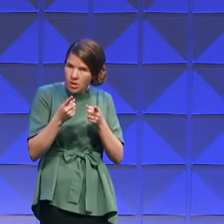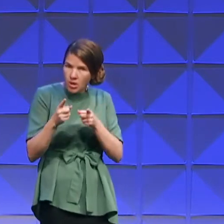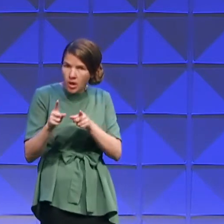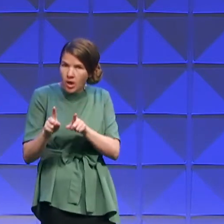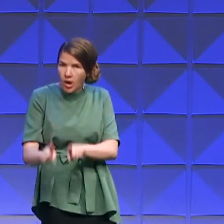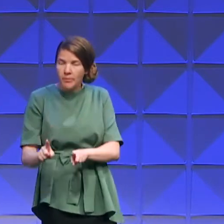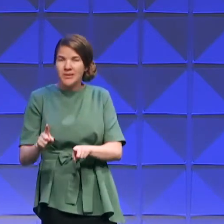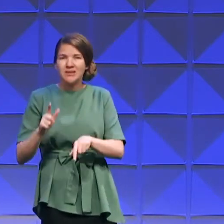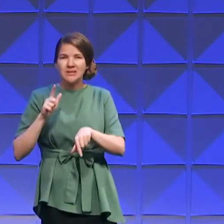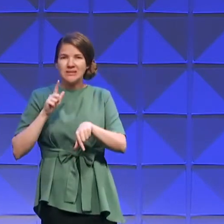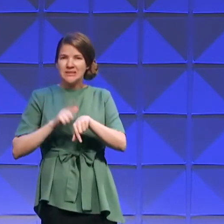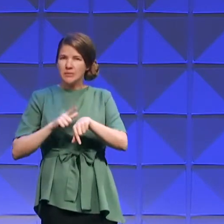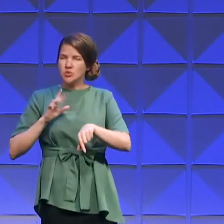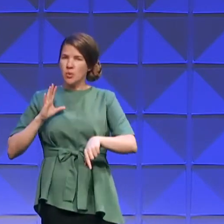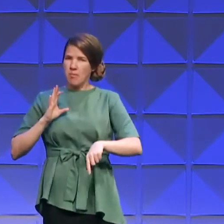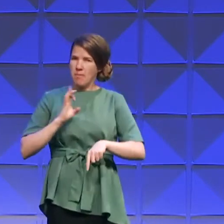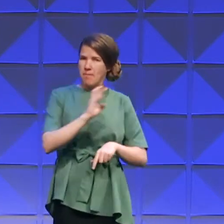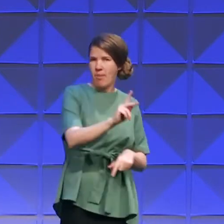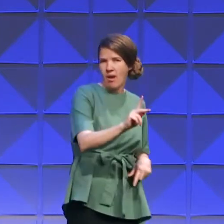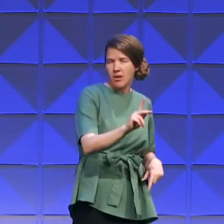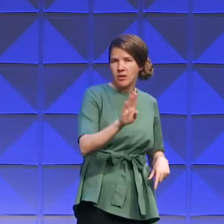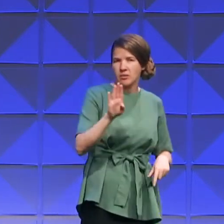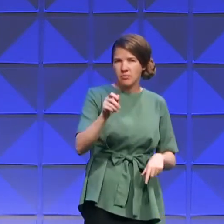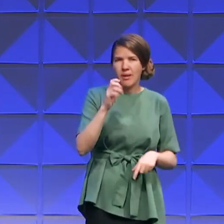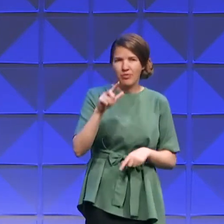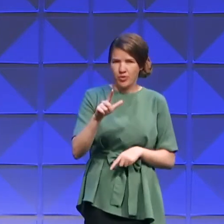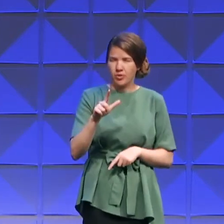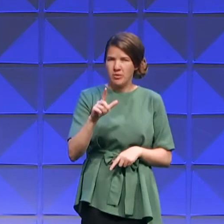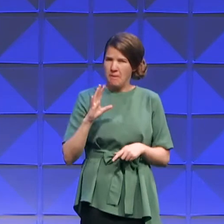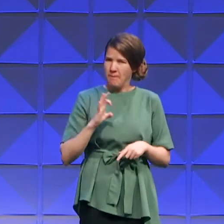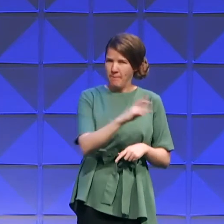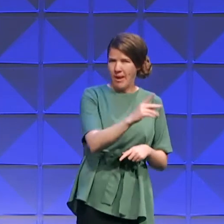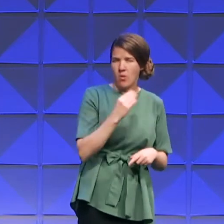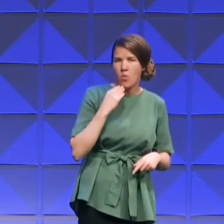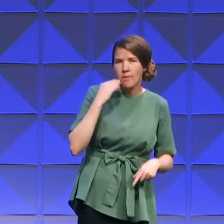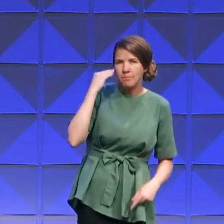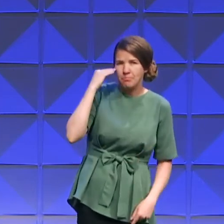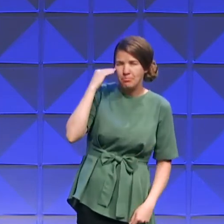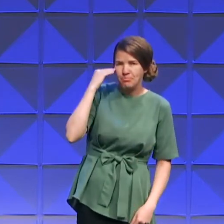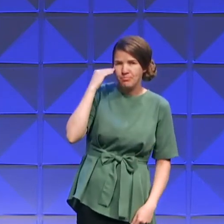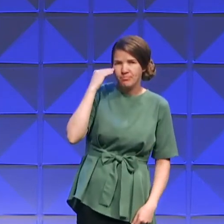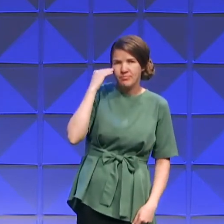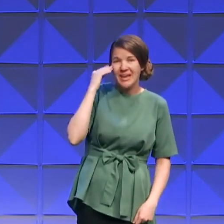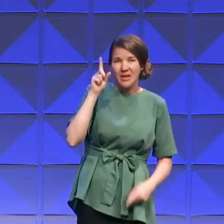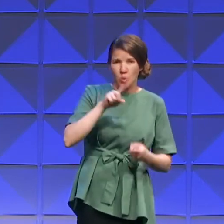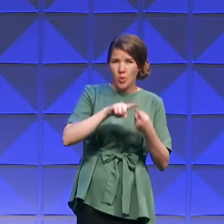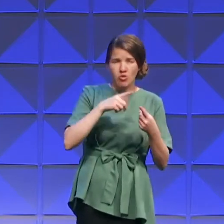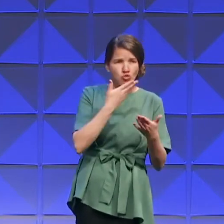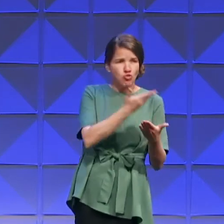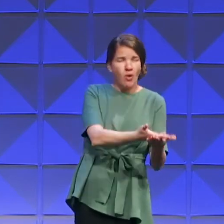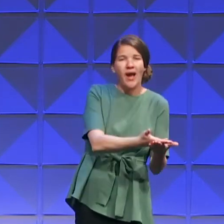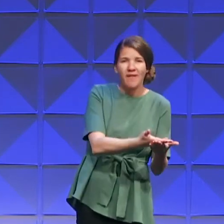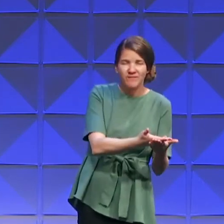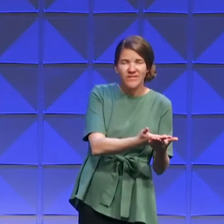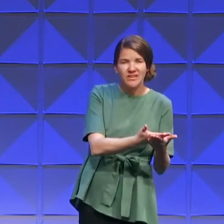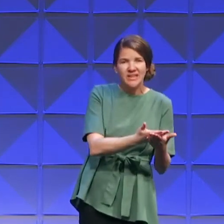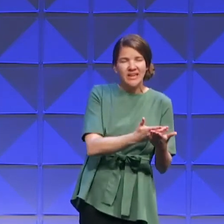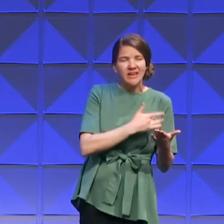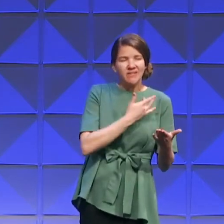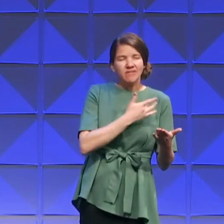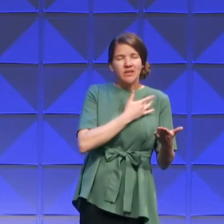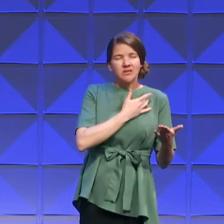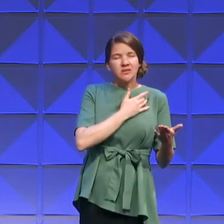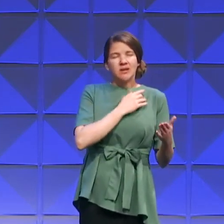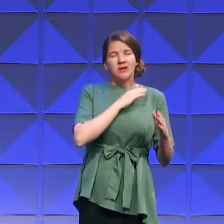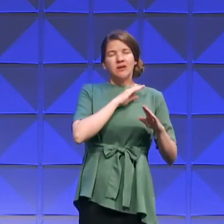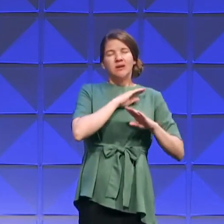Bethel. He's returning. He's coming home. And he finds what he's been searching for here. He finds a right relationship with